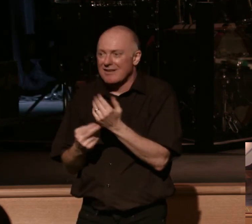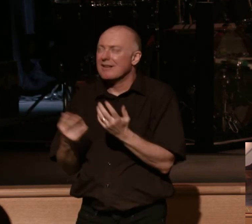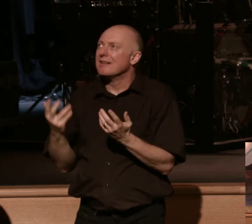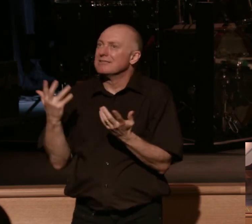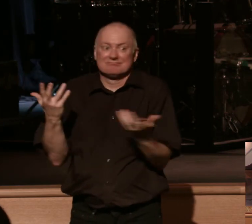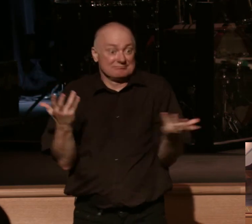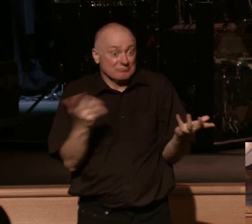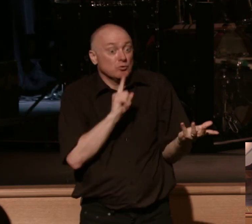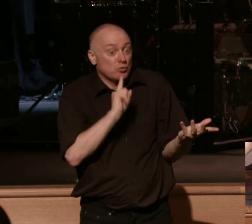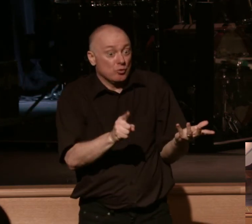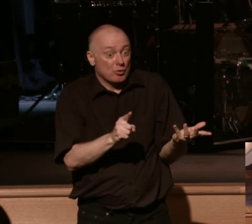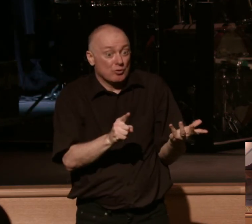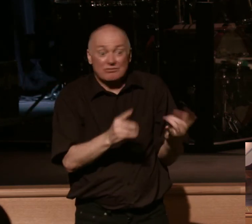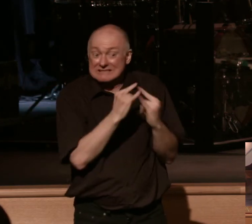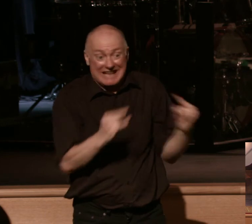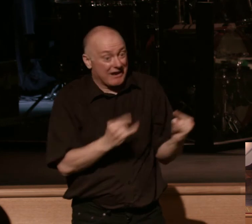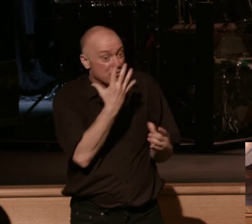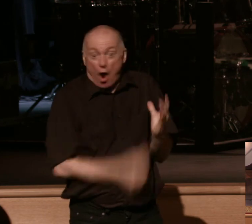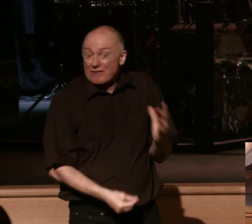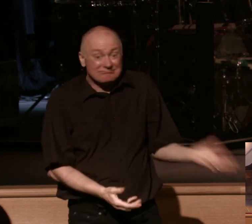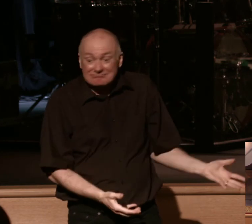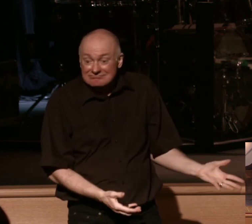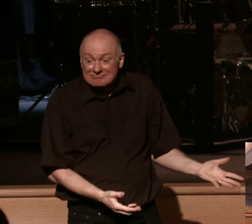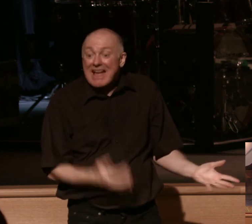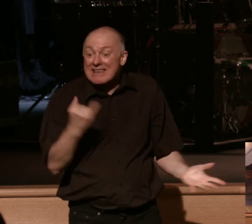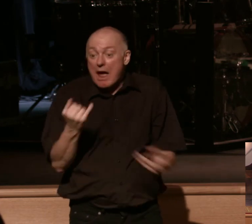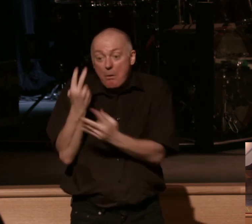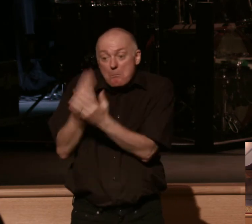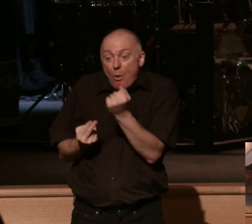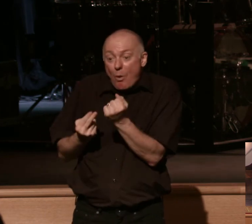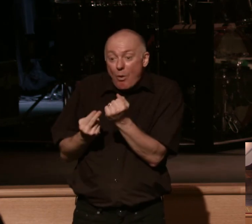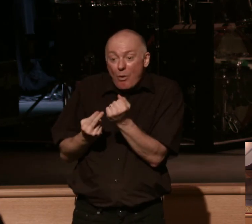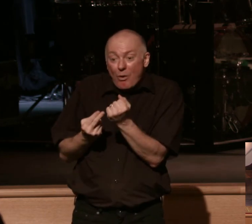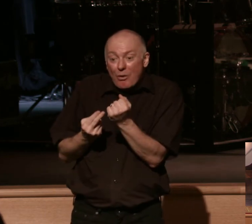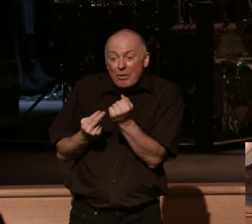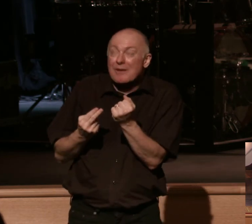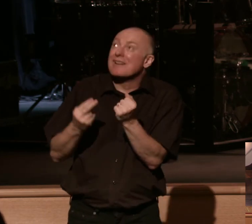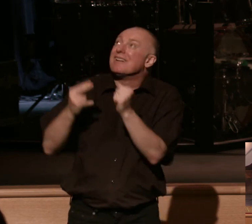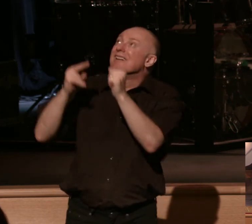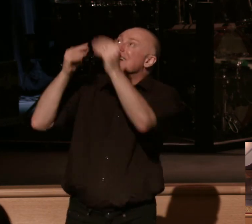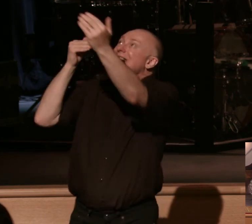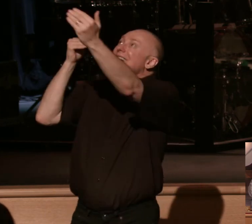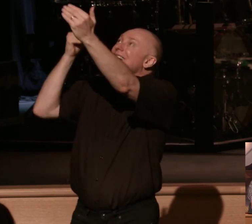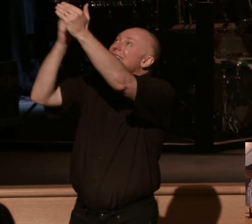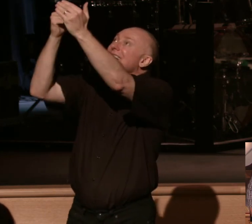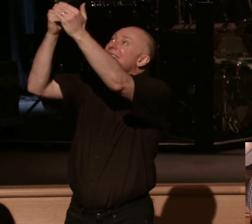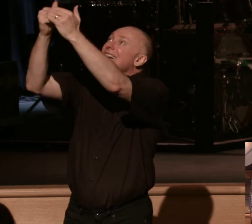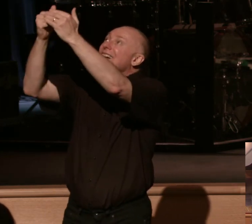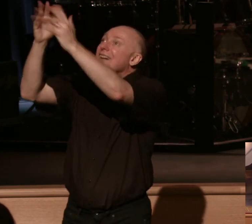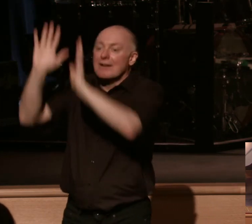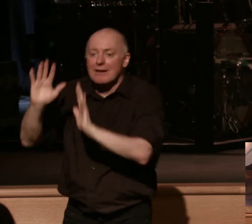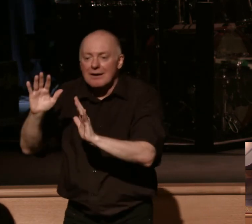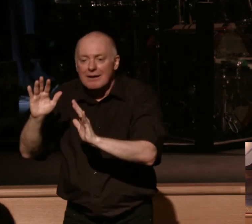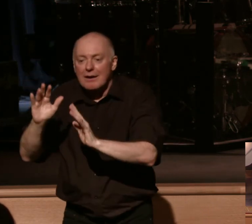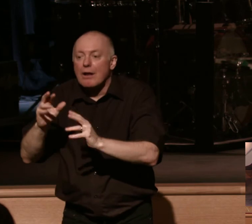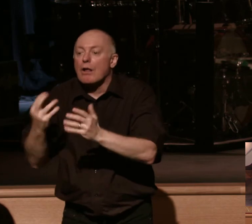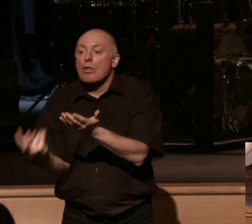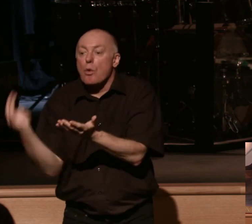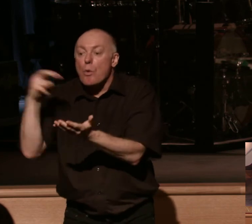reality the tents are gone and now they are moving towards the promised not yet but the resurrection body that will come when Jesus Christ